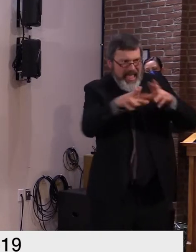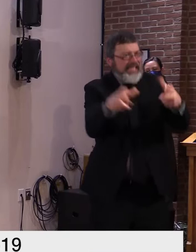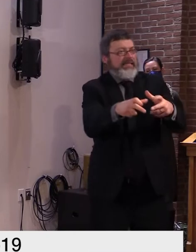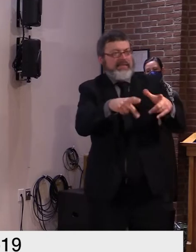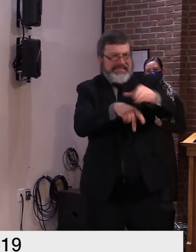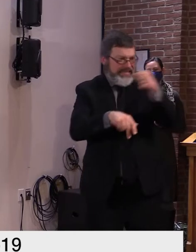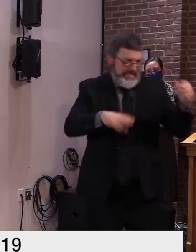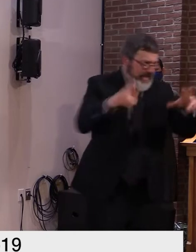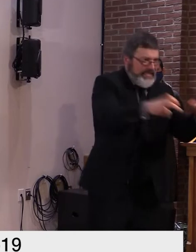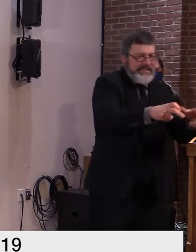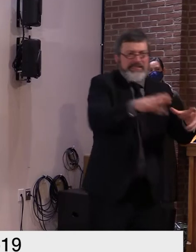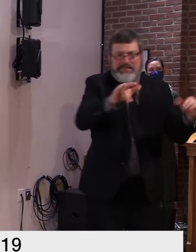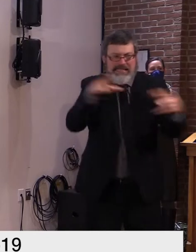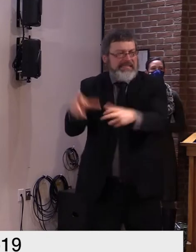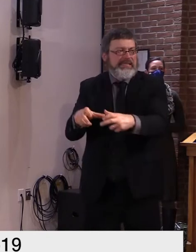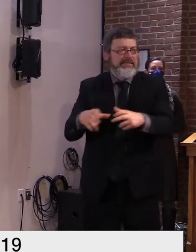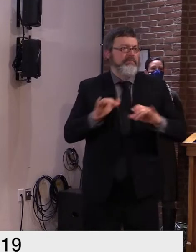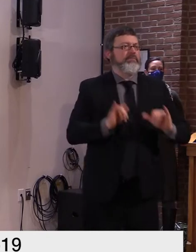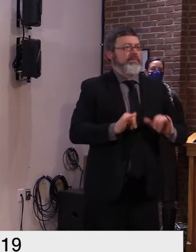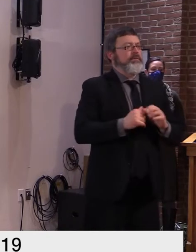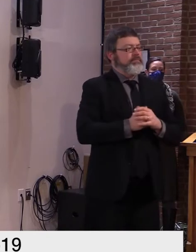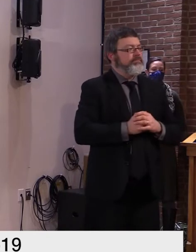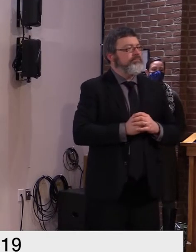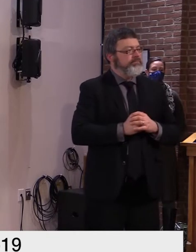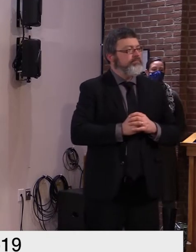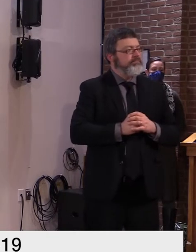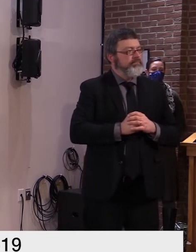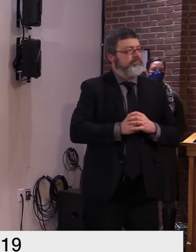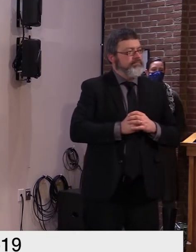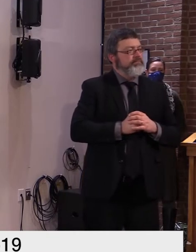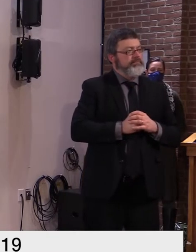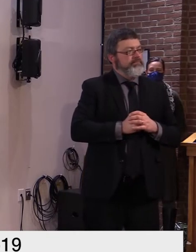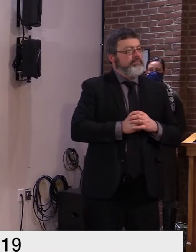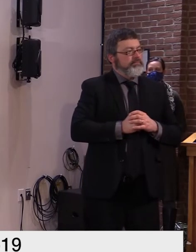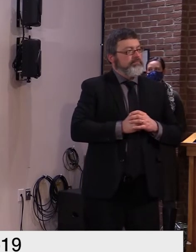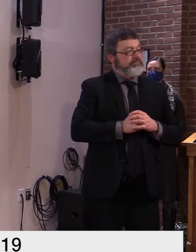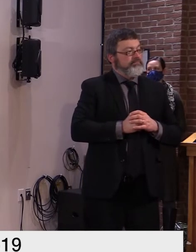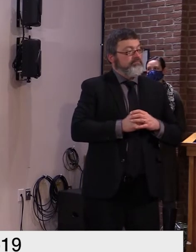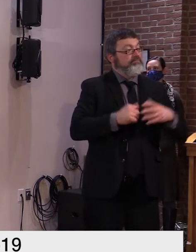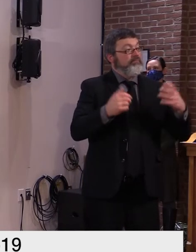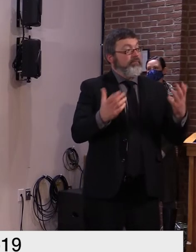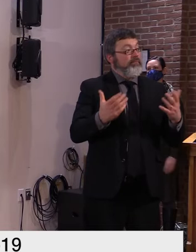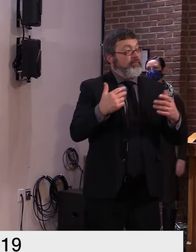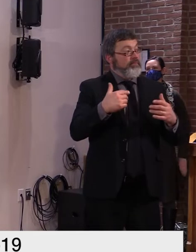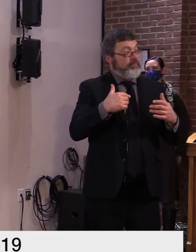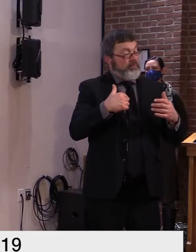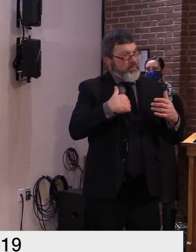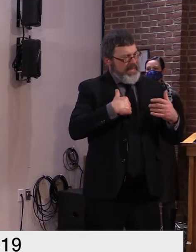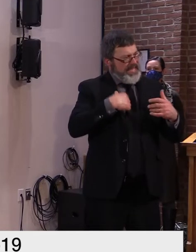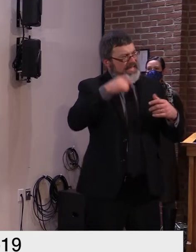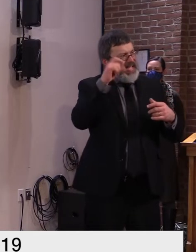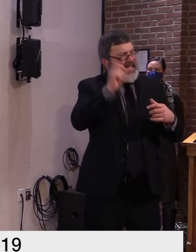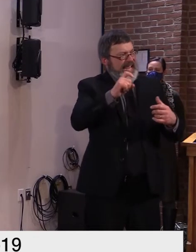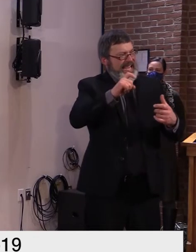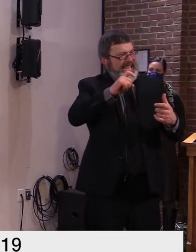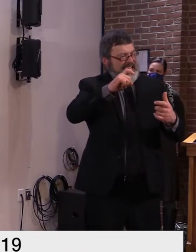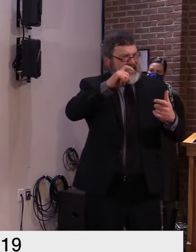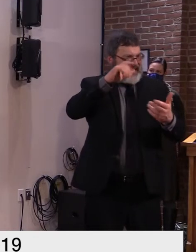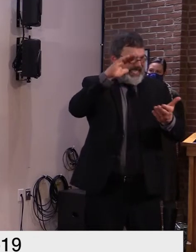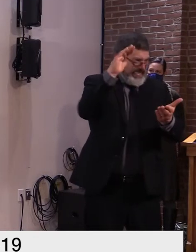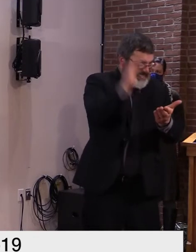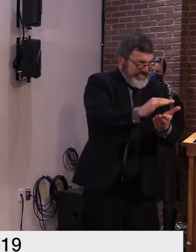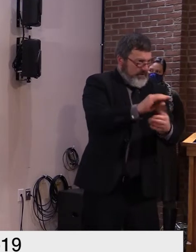virus and to address the elevated risk is for more people to be tested to that end we're requiring 25